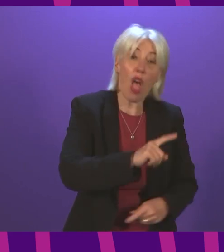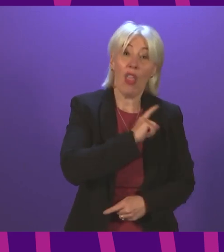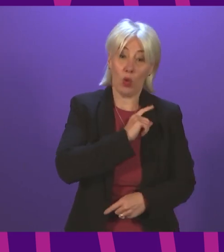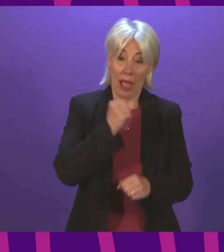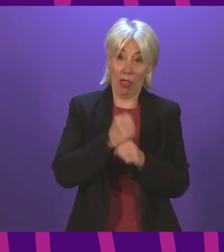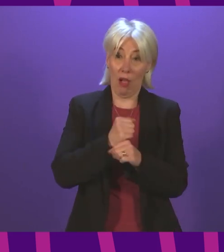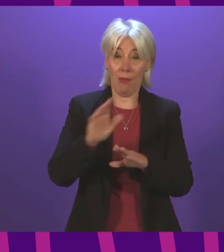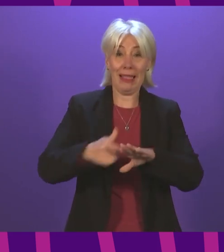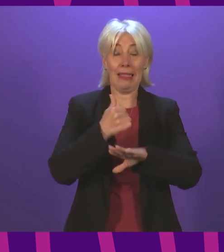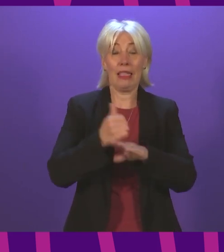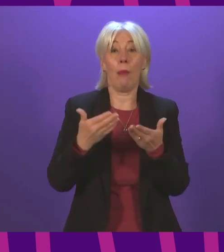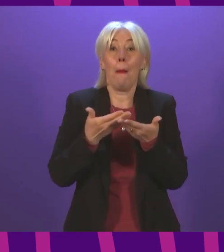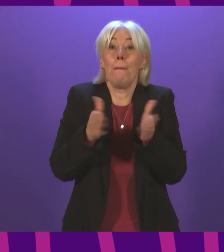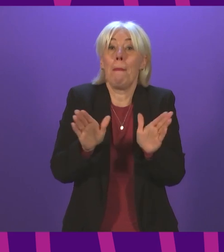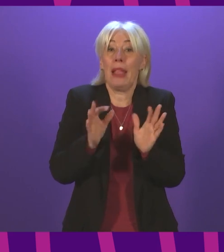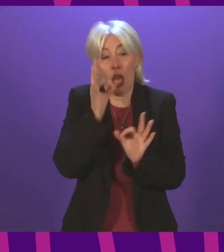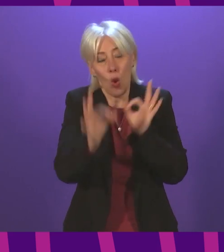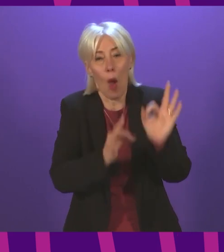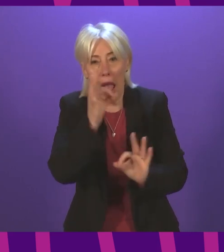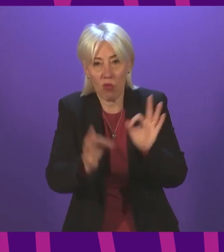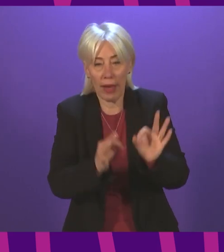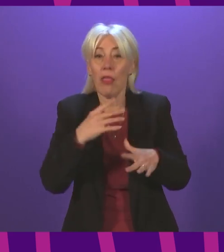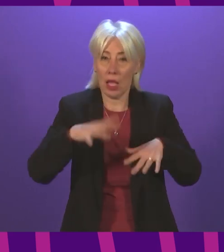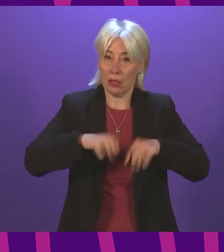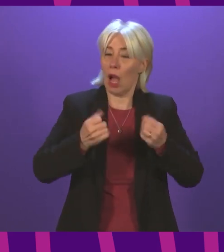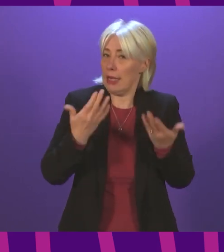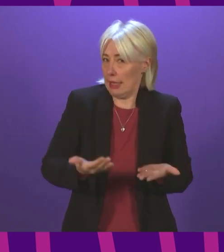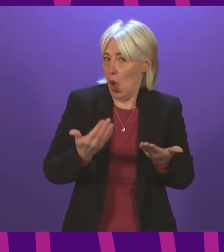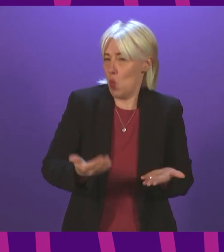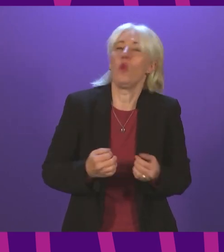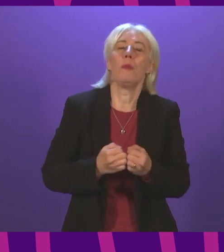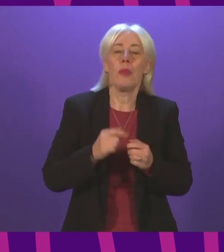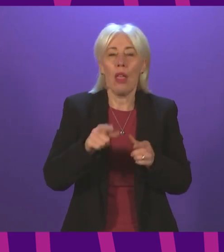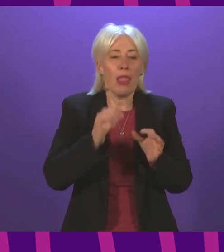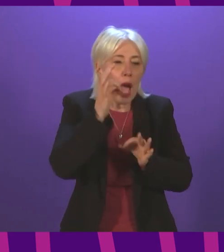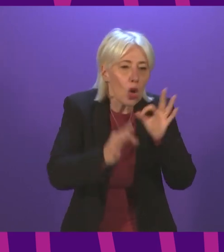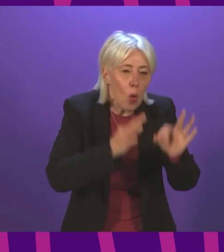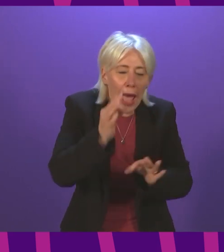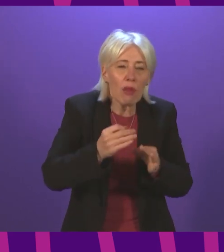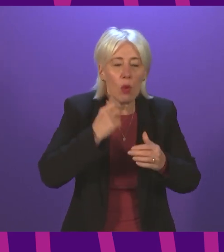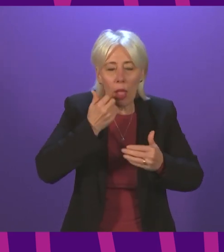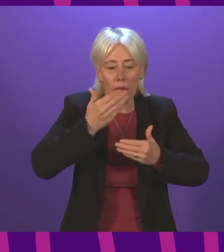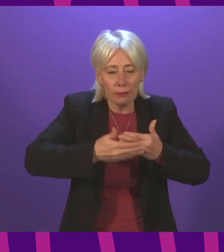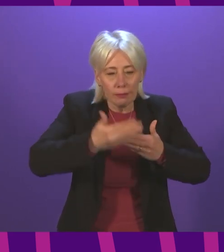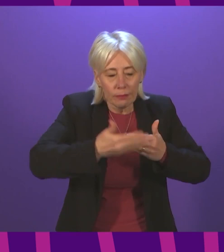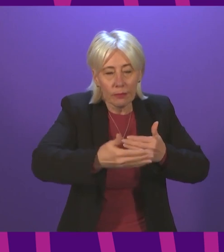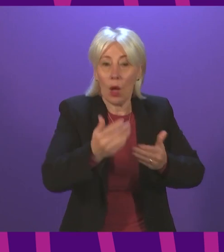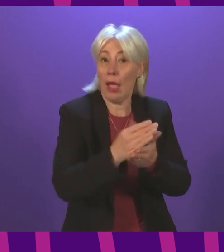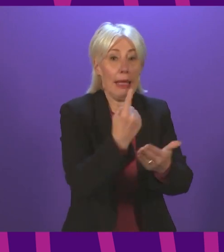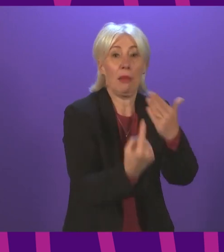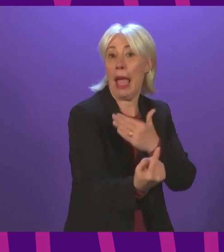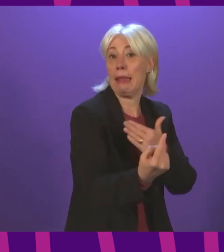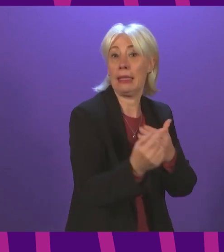inquiry, which is now underway. That inquiry will take its course and is completely independent